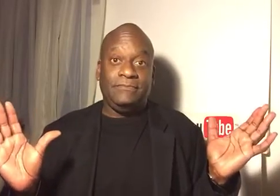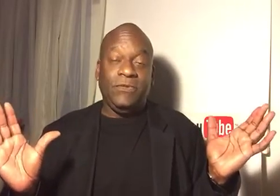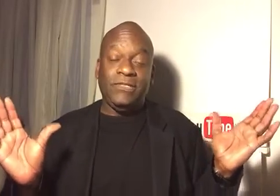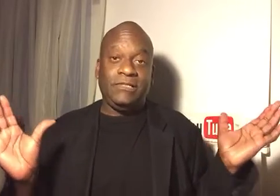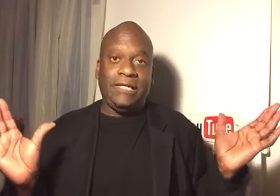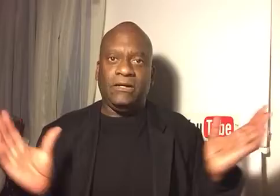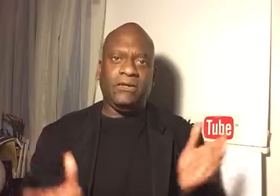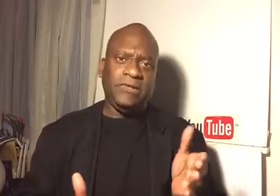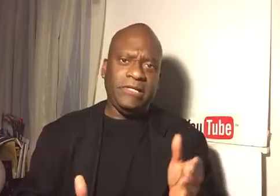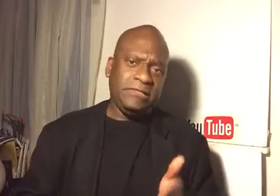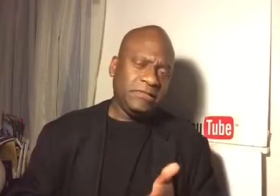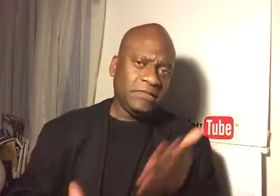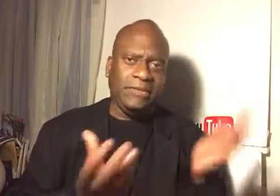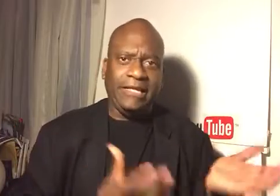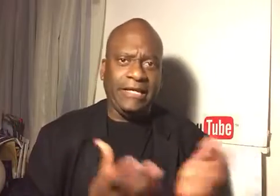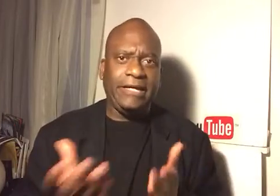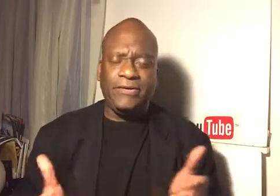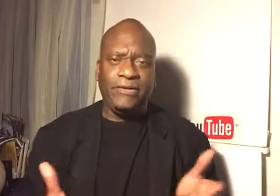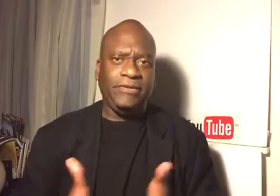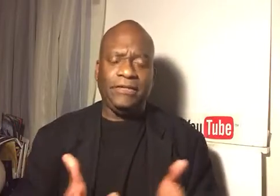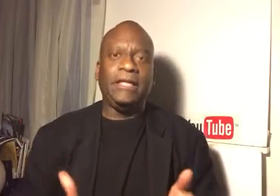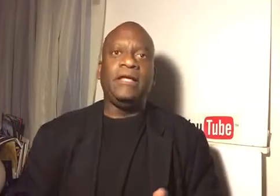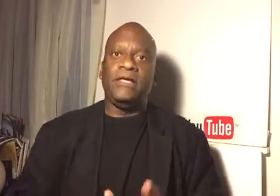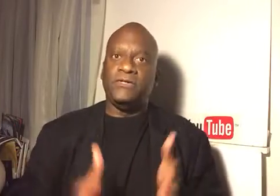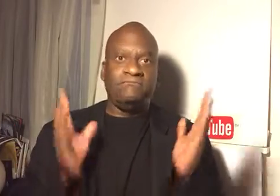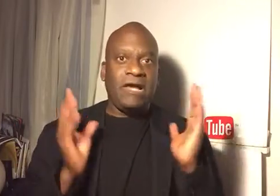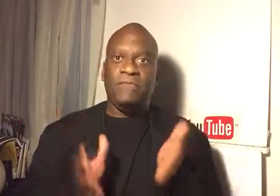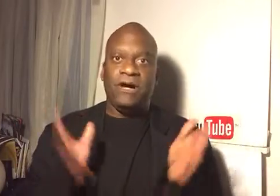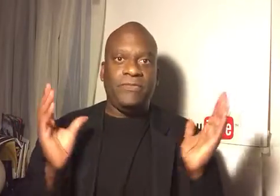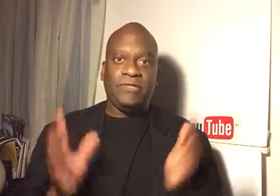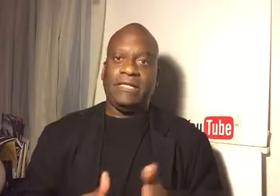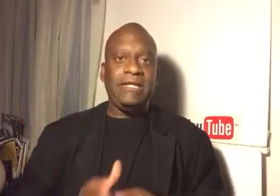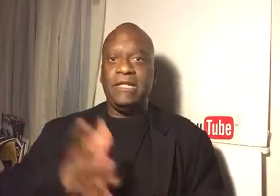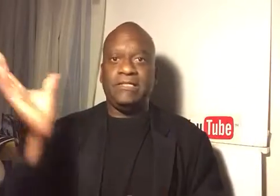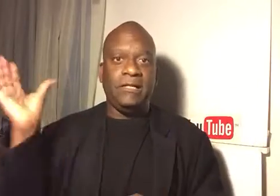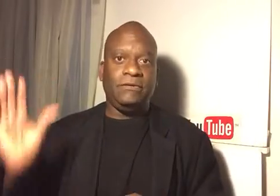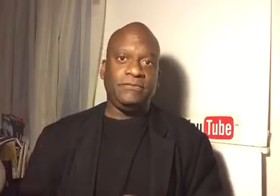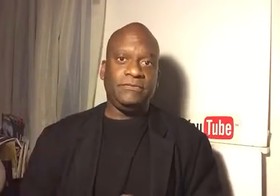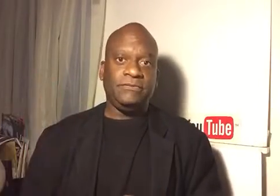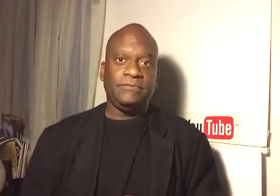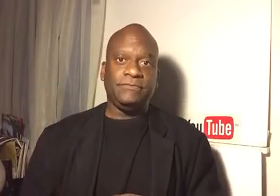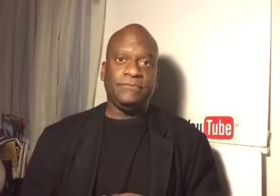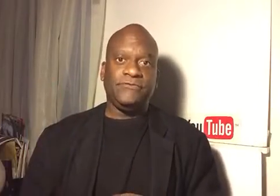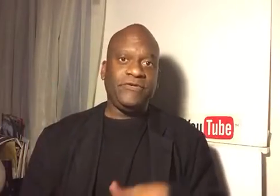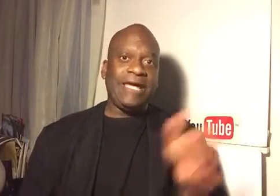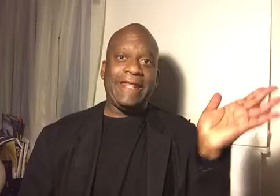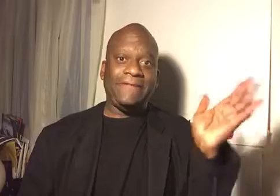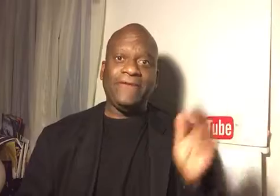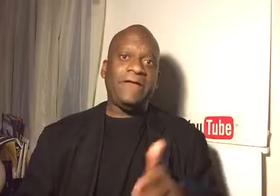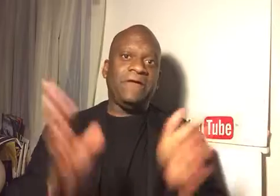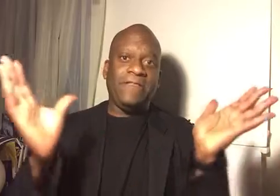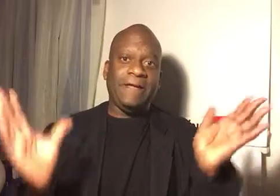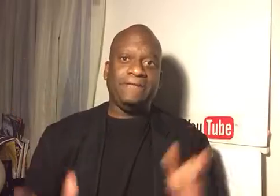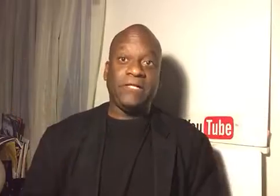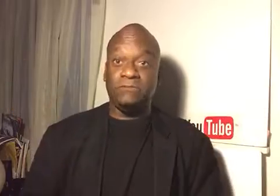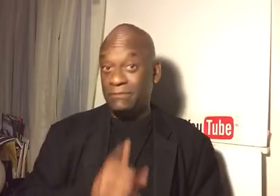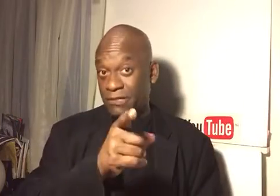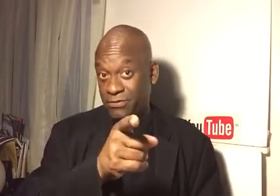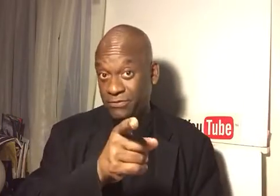It wasn't like, oh, he took the black guy out or anything like that. My mom was like, he needed to go. Forget it. Forget all that. That's what my mom told